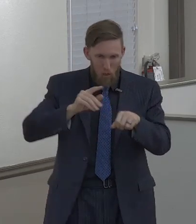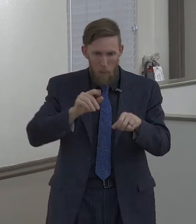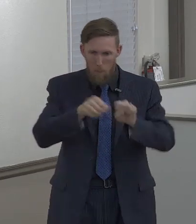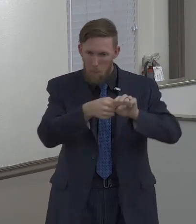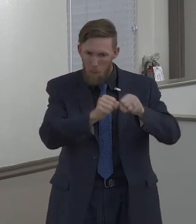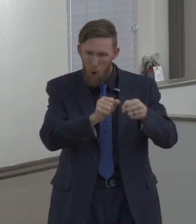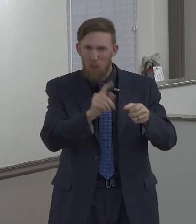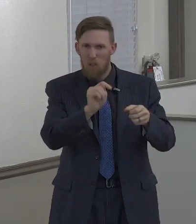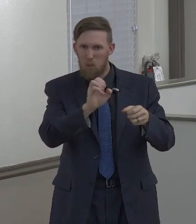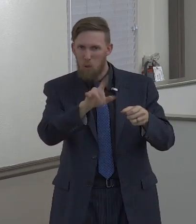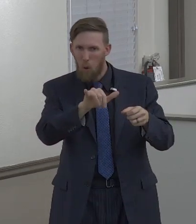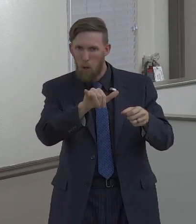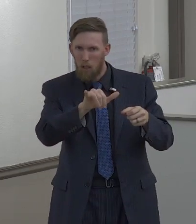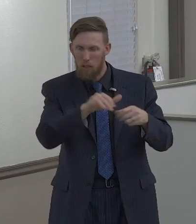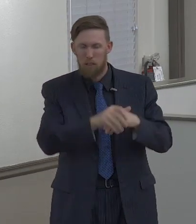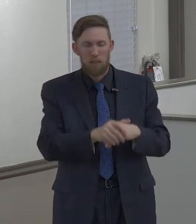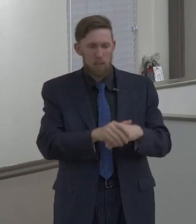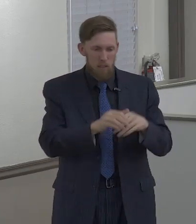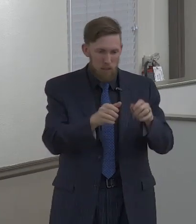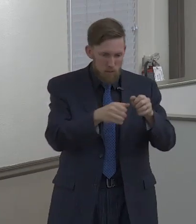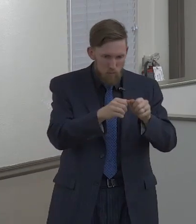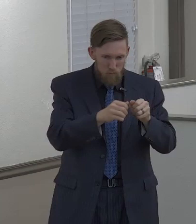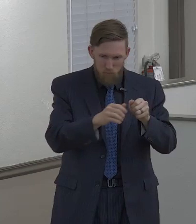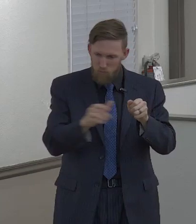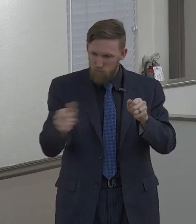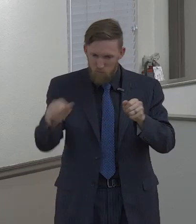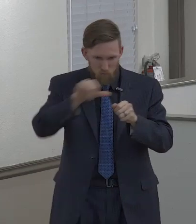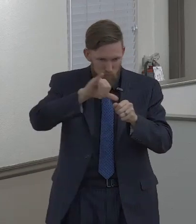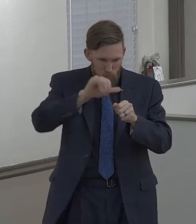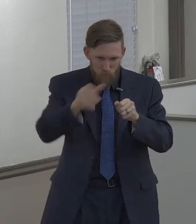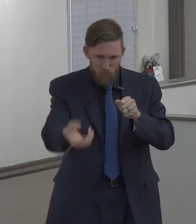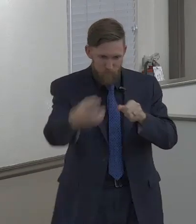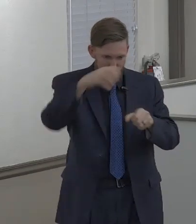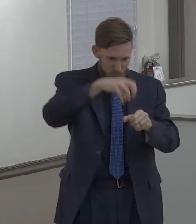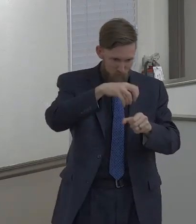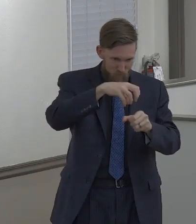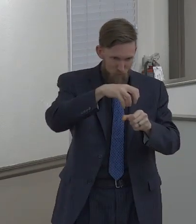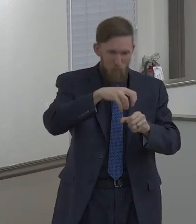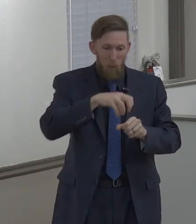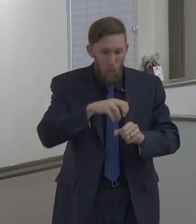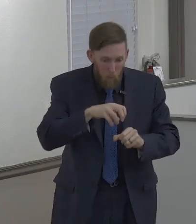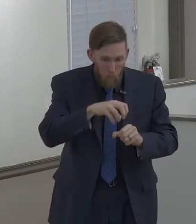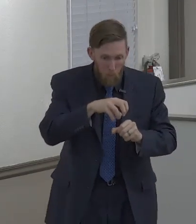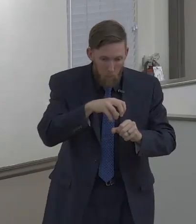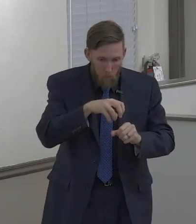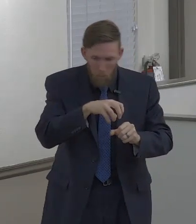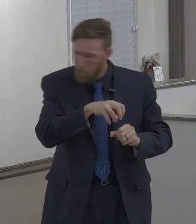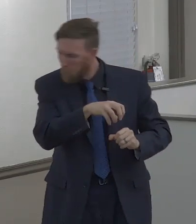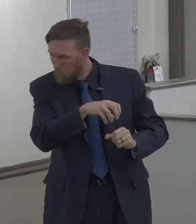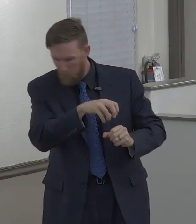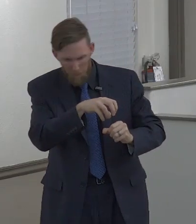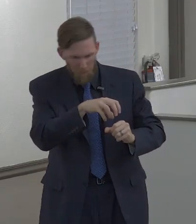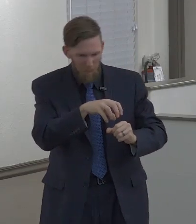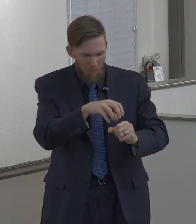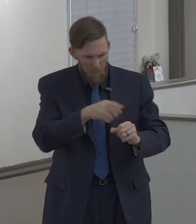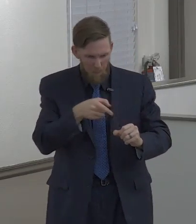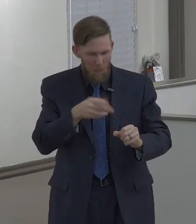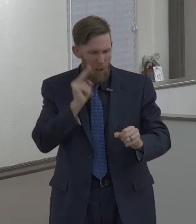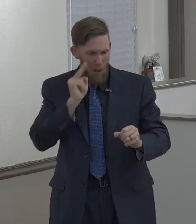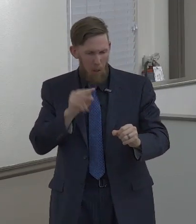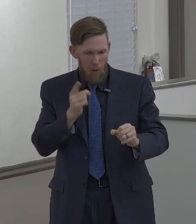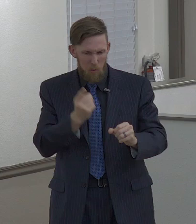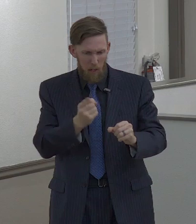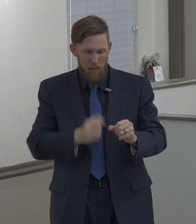to apply it and he put this bonding agent and put the toy back together and followed all the